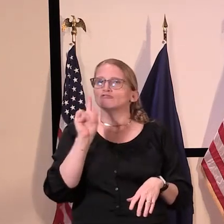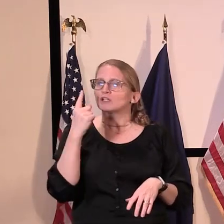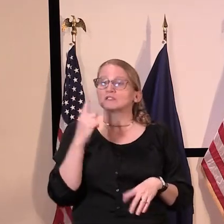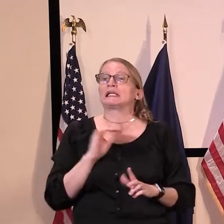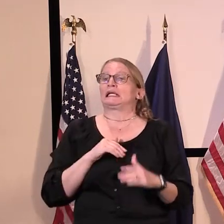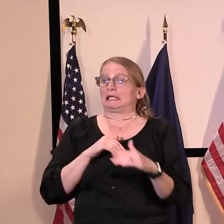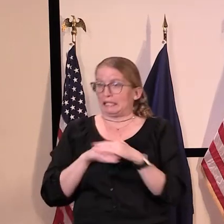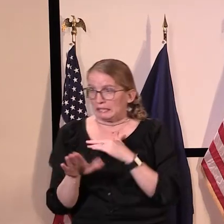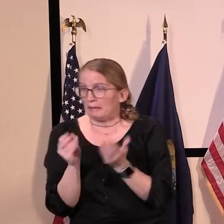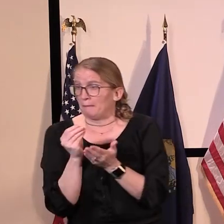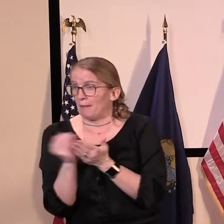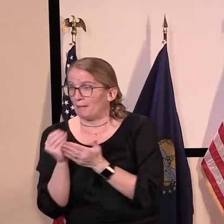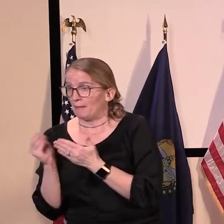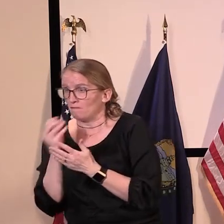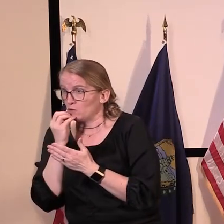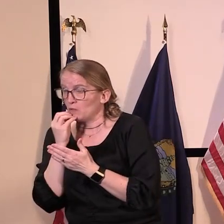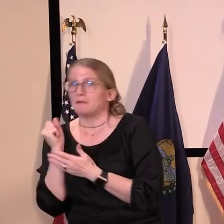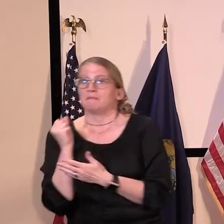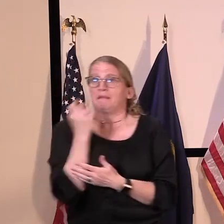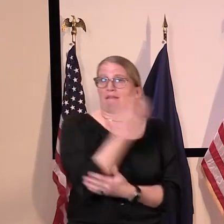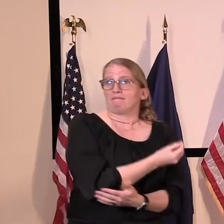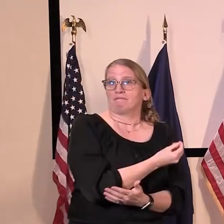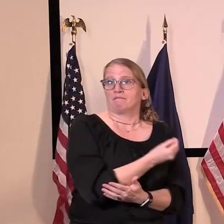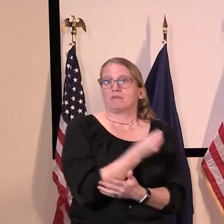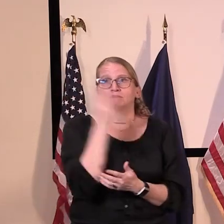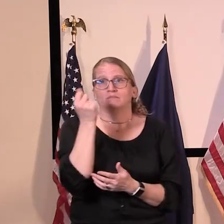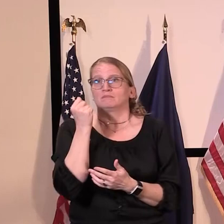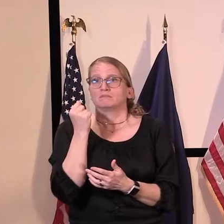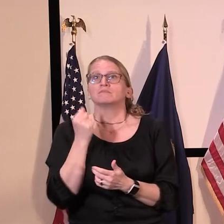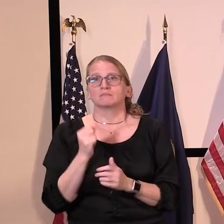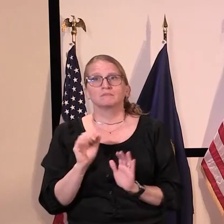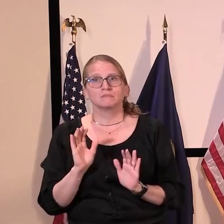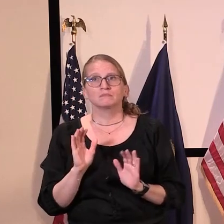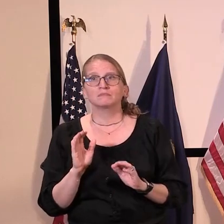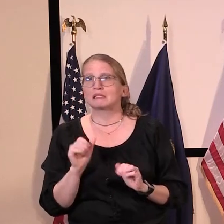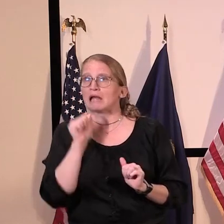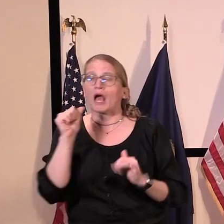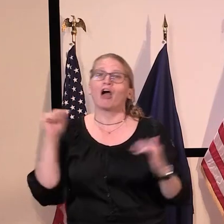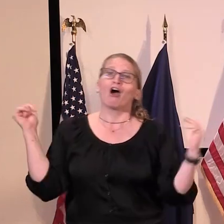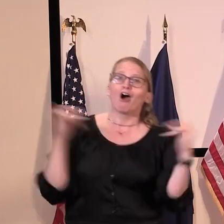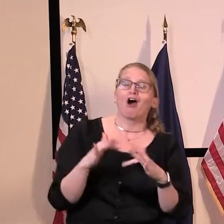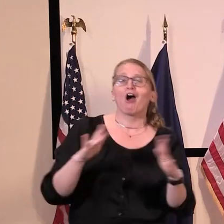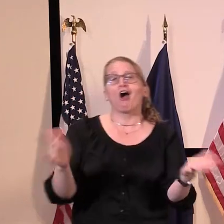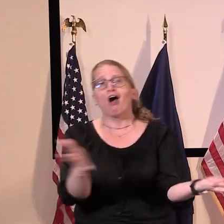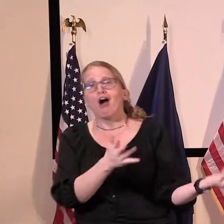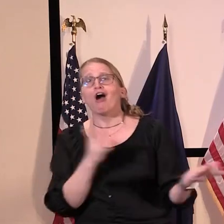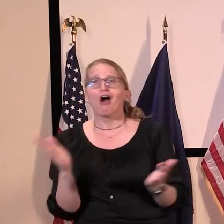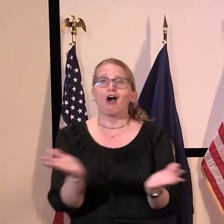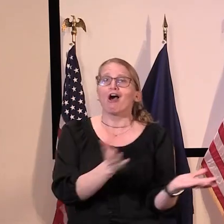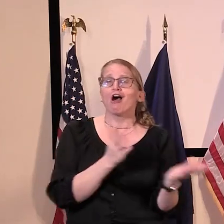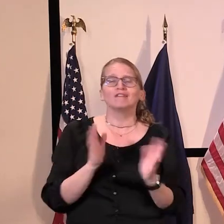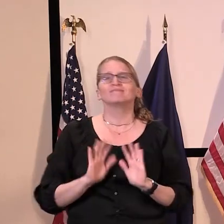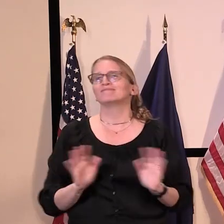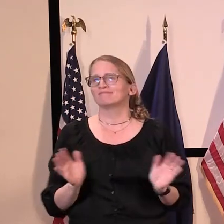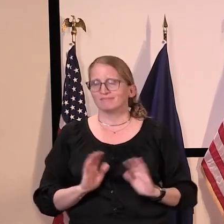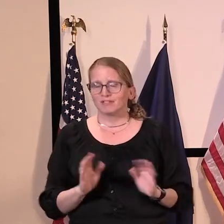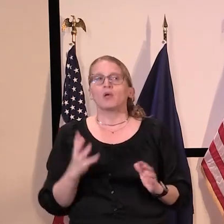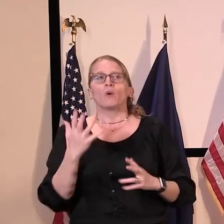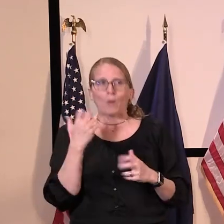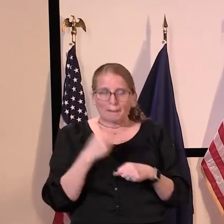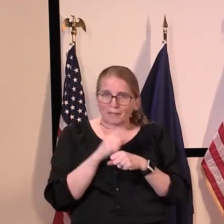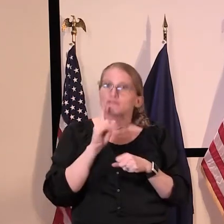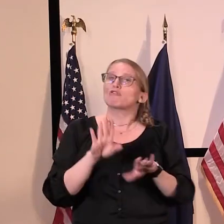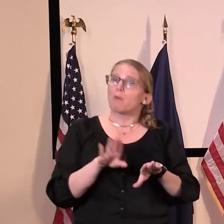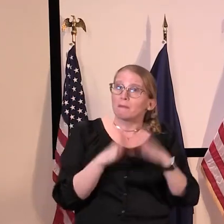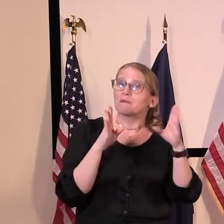Again, the best way to continue to make small steps, take small steps forward, is to make sure we put health and